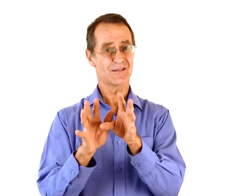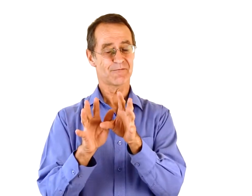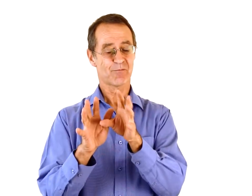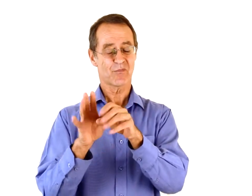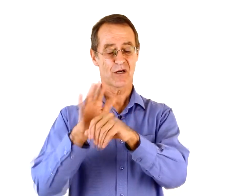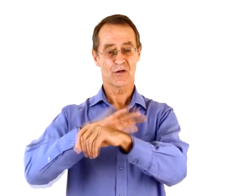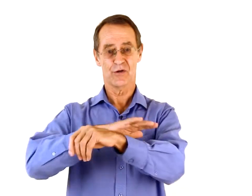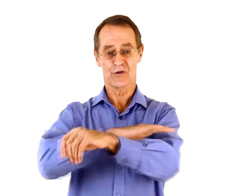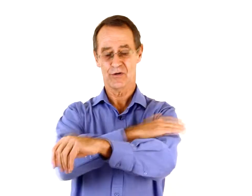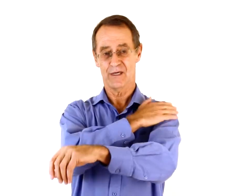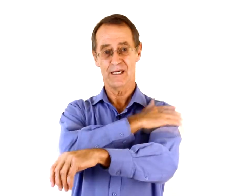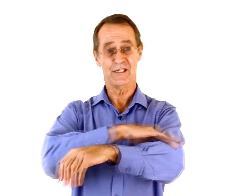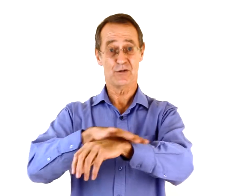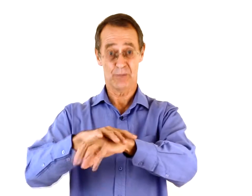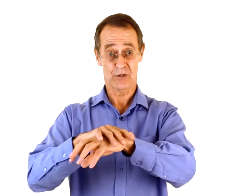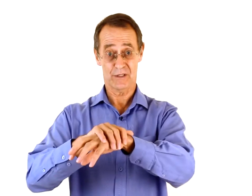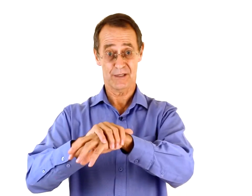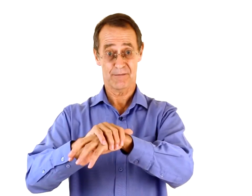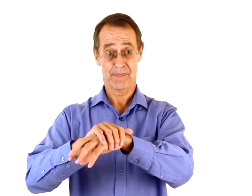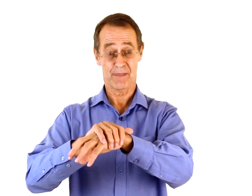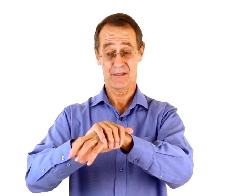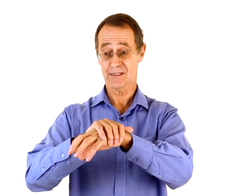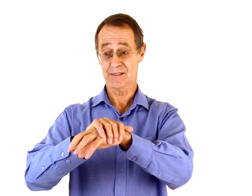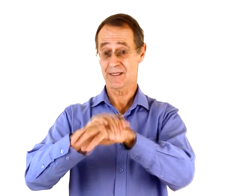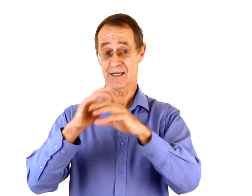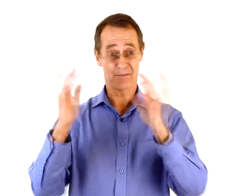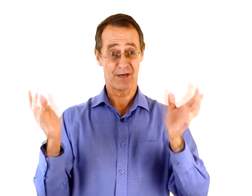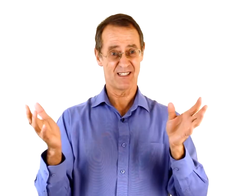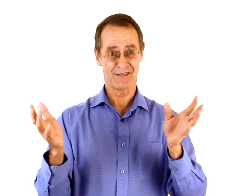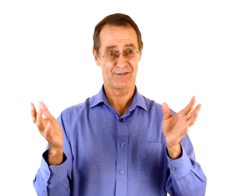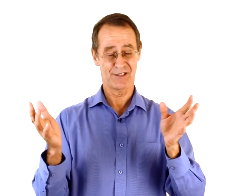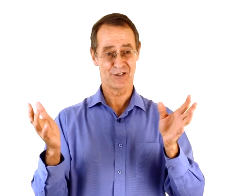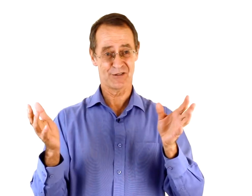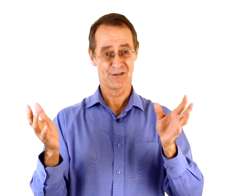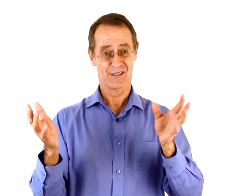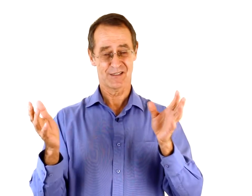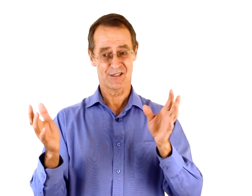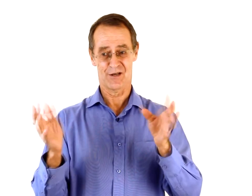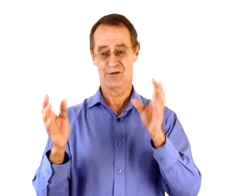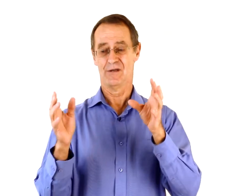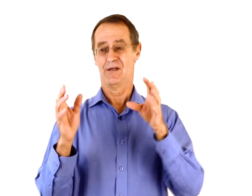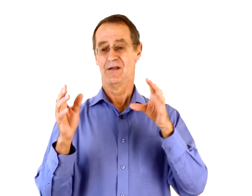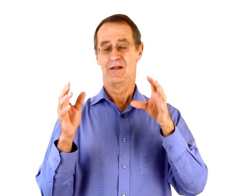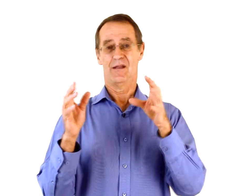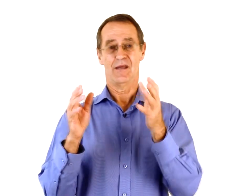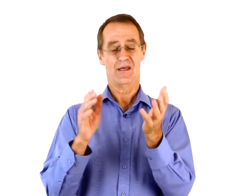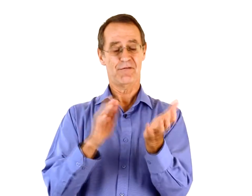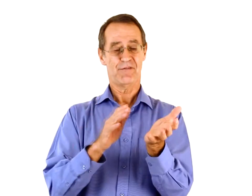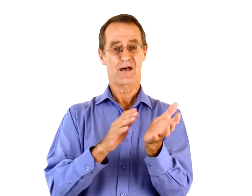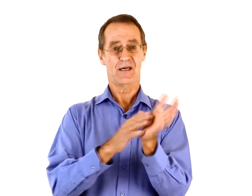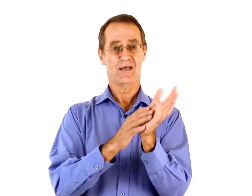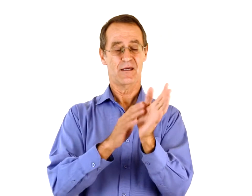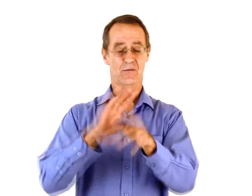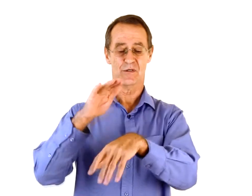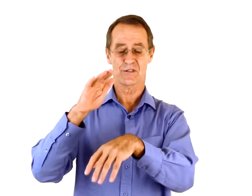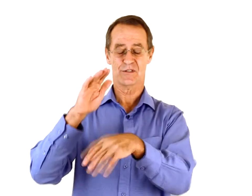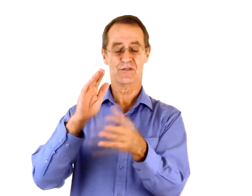occur in your body. This is again by definition. So if I was to